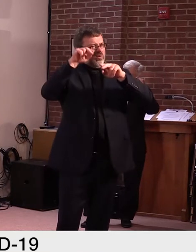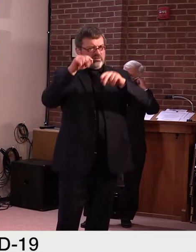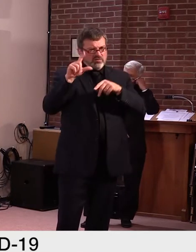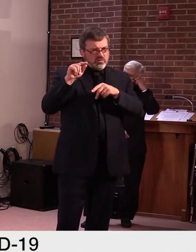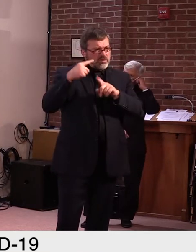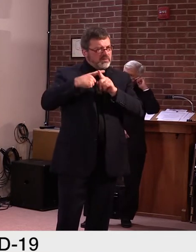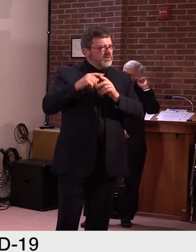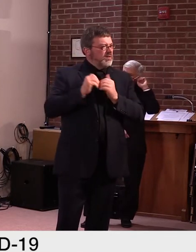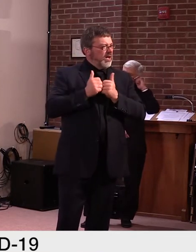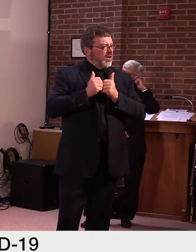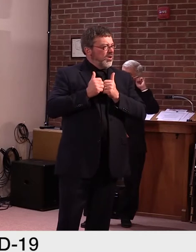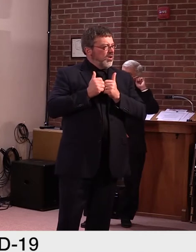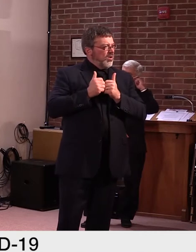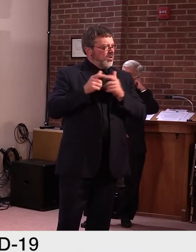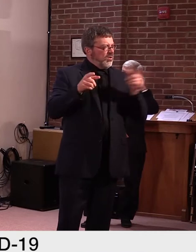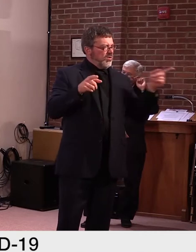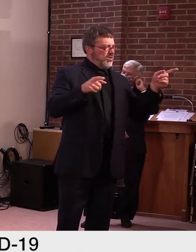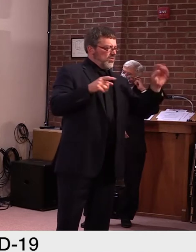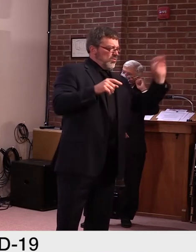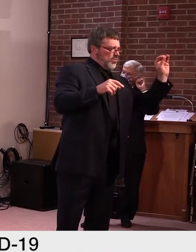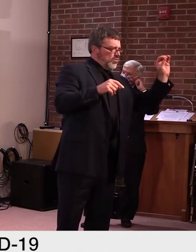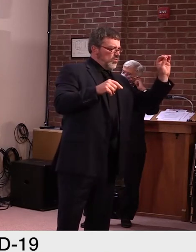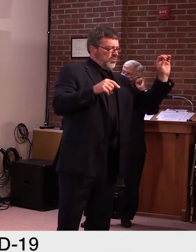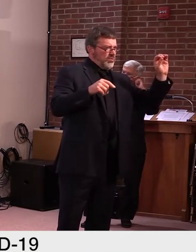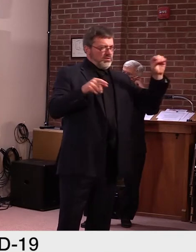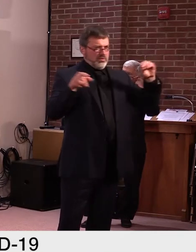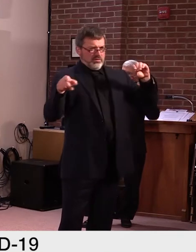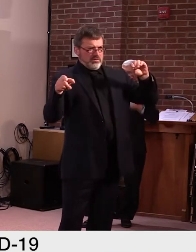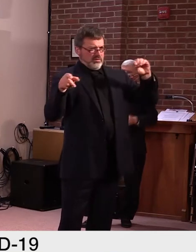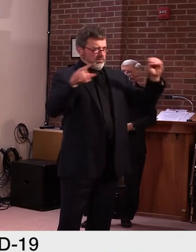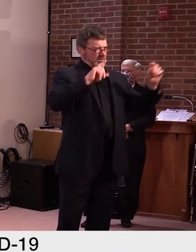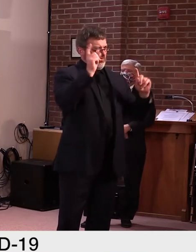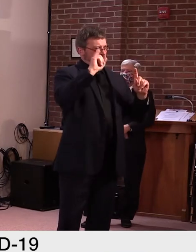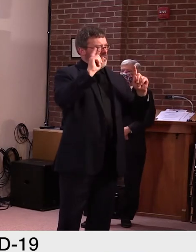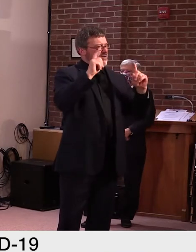were negative and where are those, where's the increase coming from?